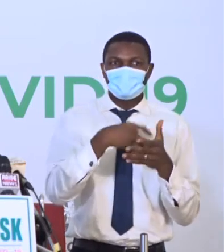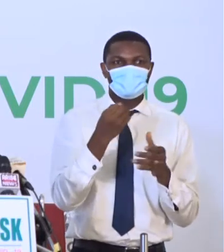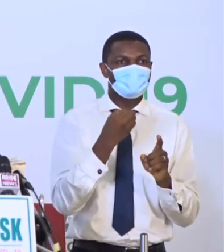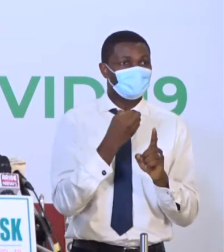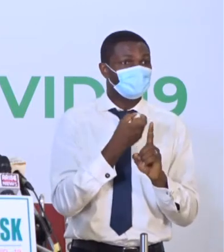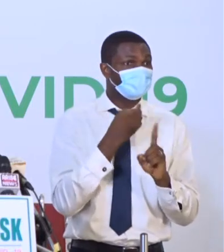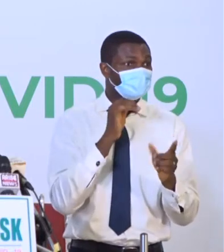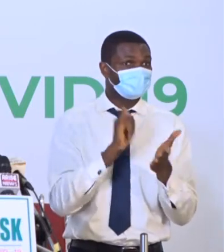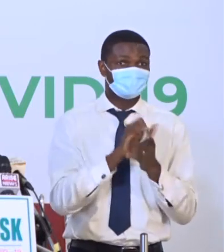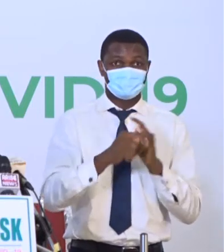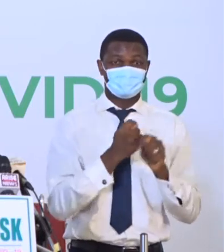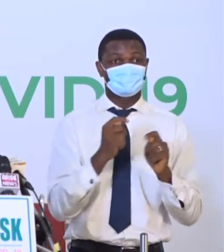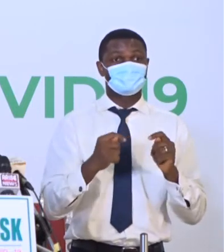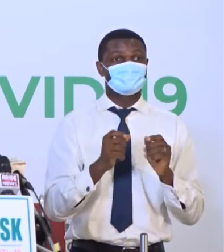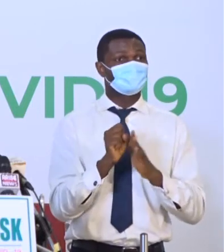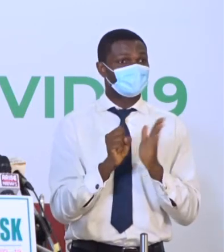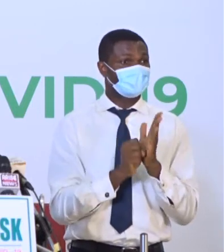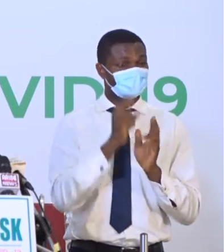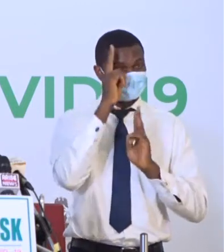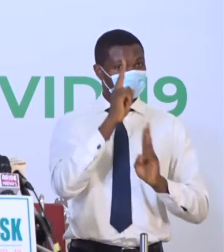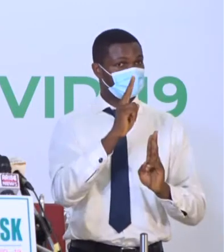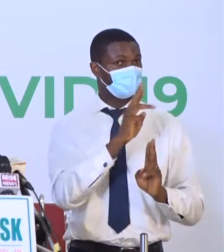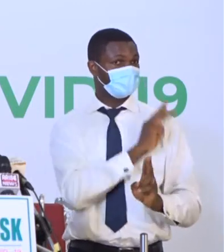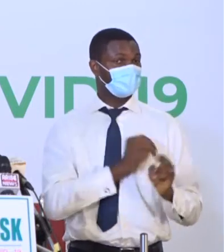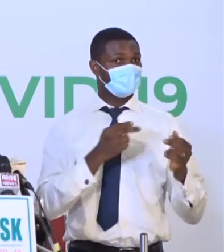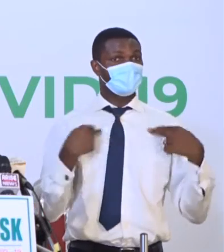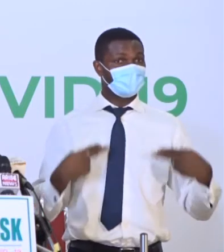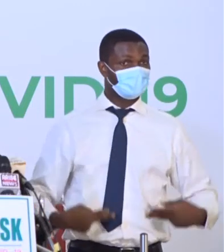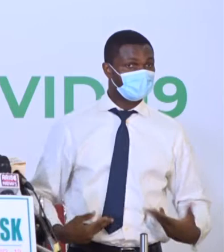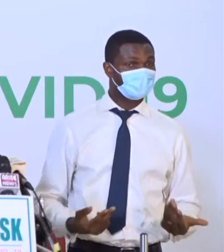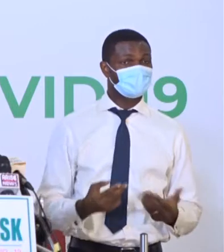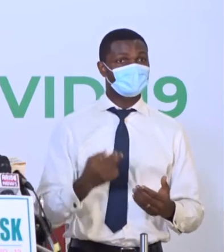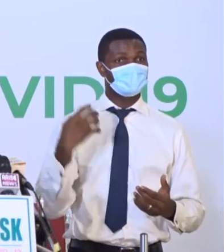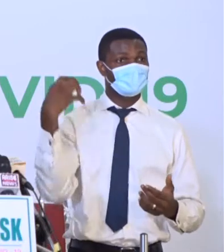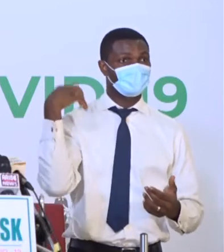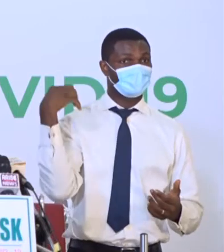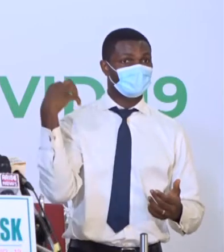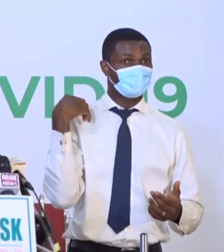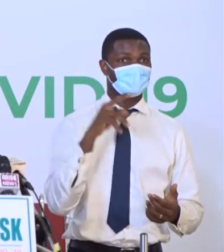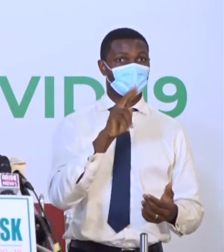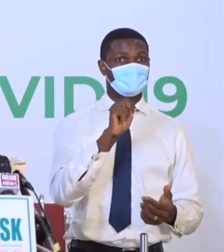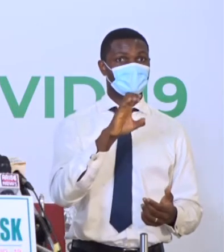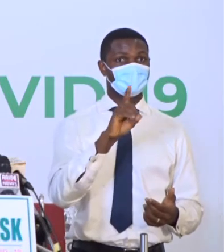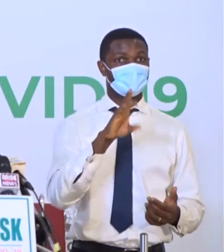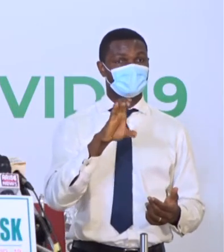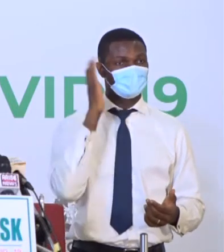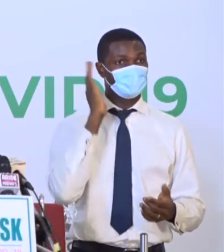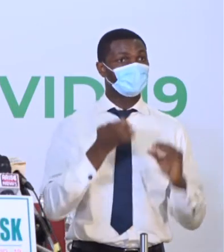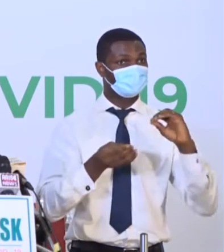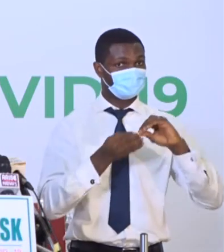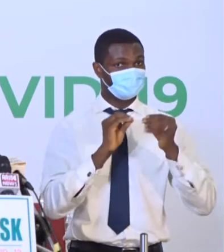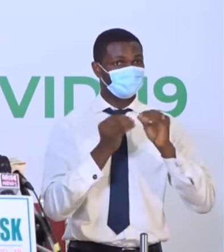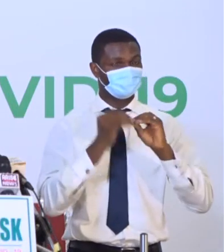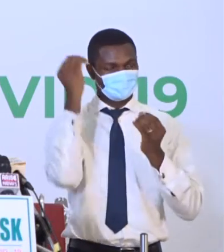The Honourable Minister of Health and the DG, Nigerian Center for Disease Control, will expand on the statistics during this